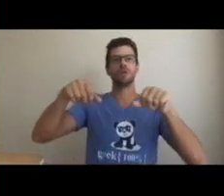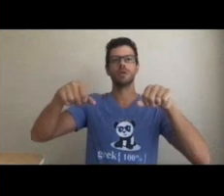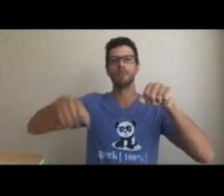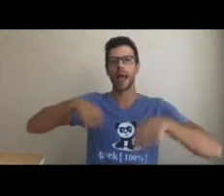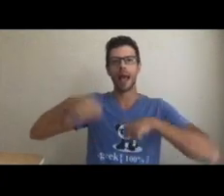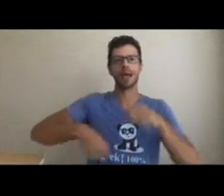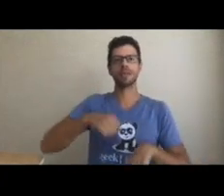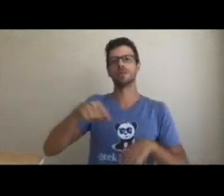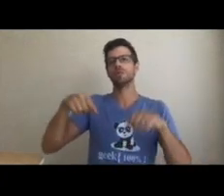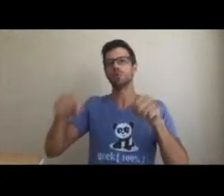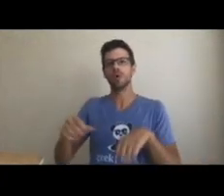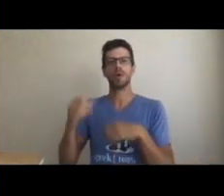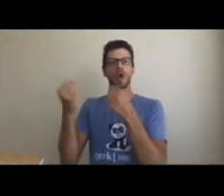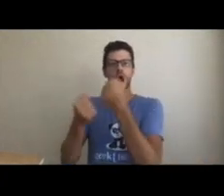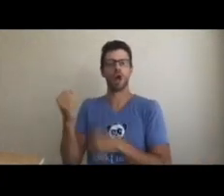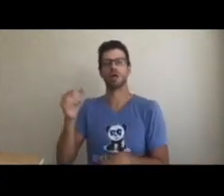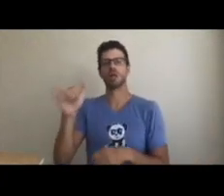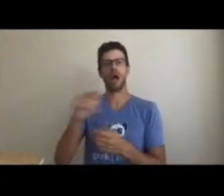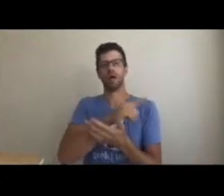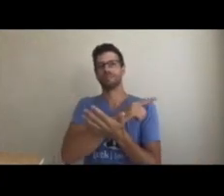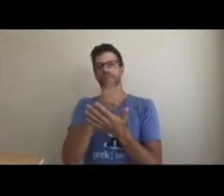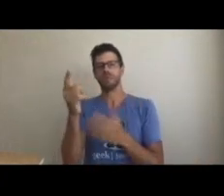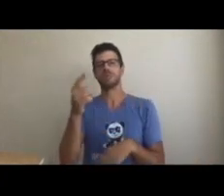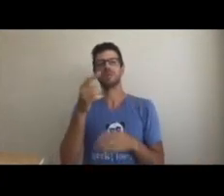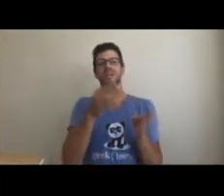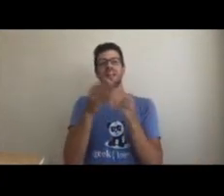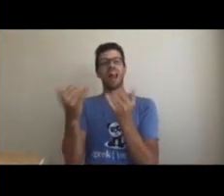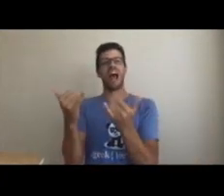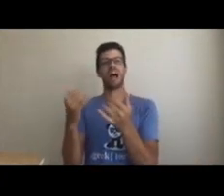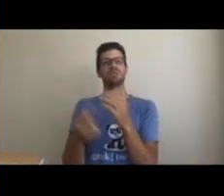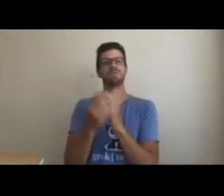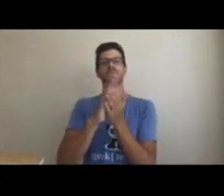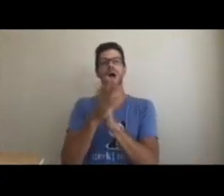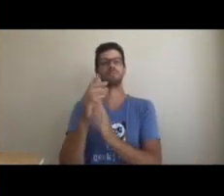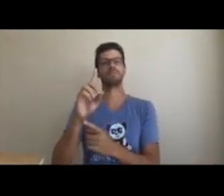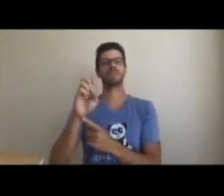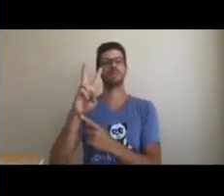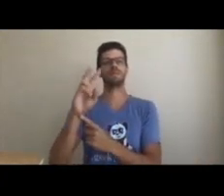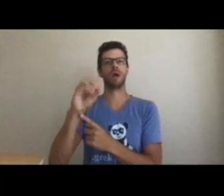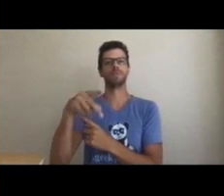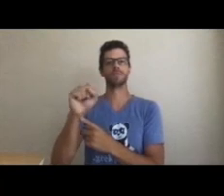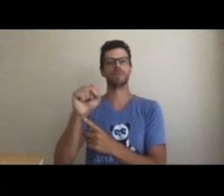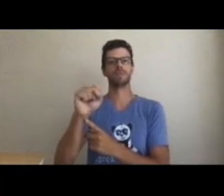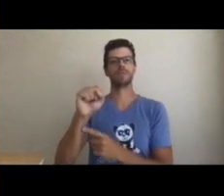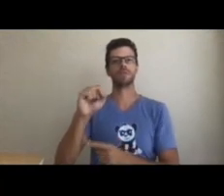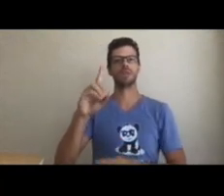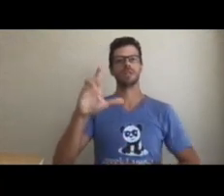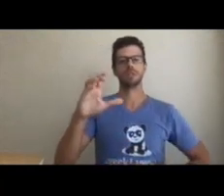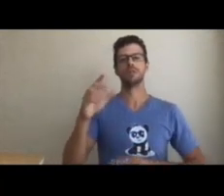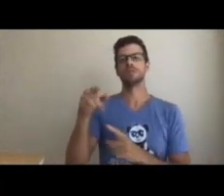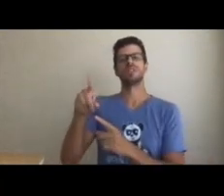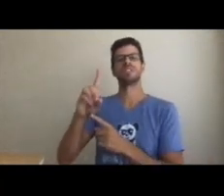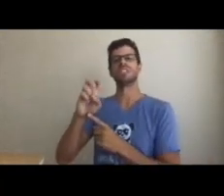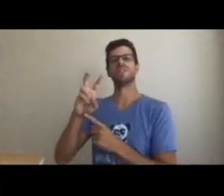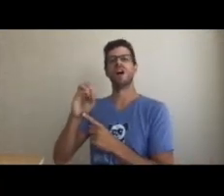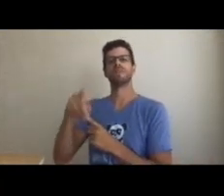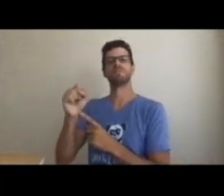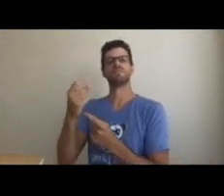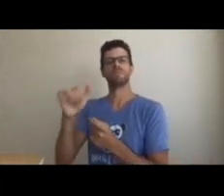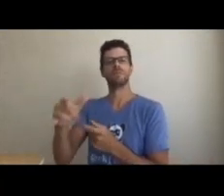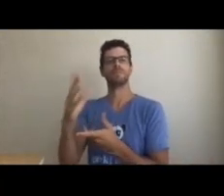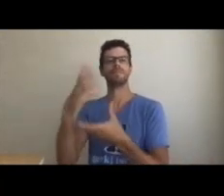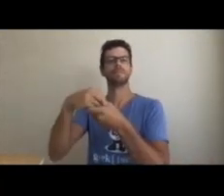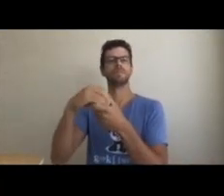bicycle, motorcycle, and car. Well, now there's a new process called DevOps.